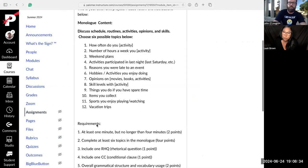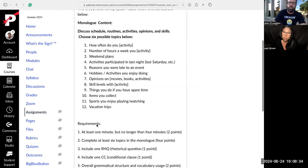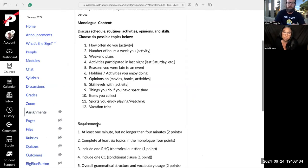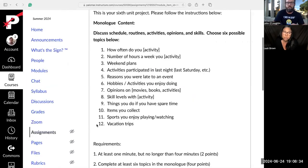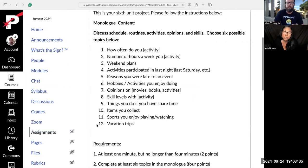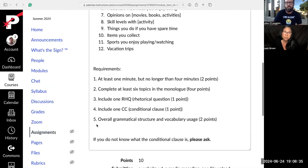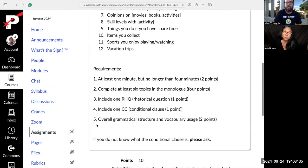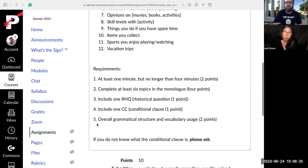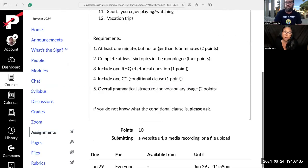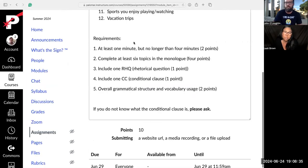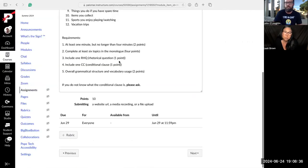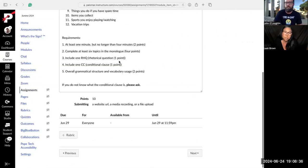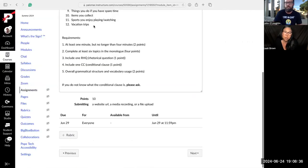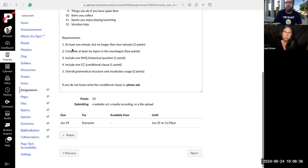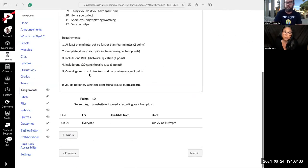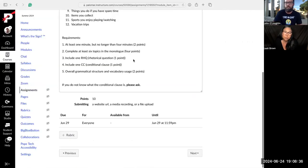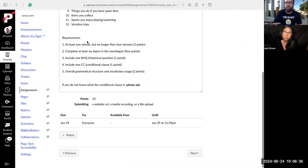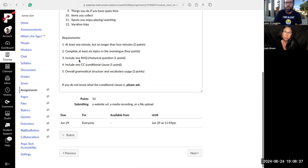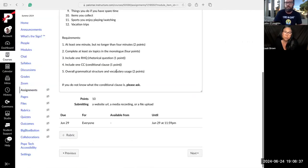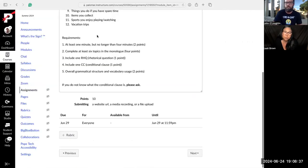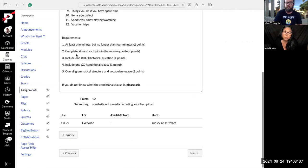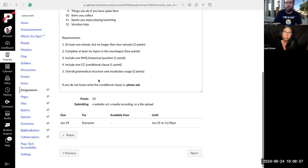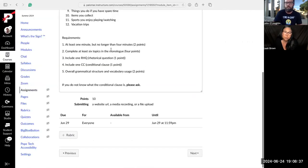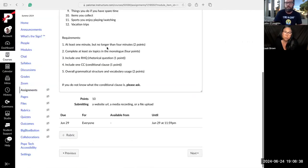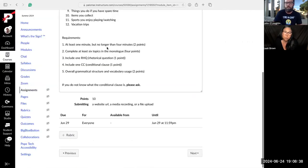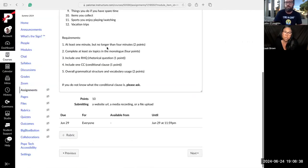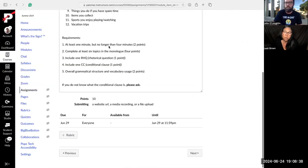So you'll see the requirements below right here.